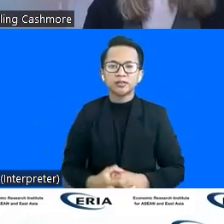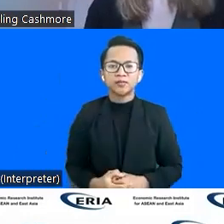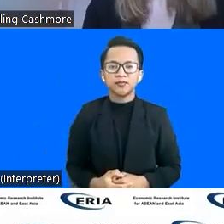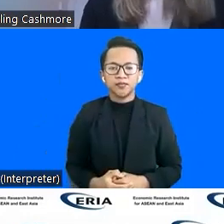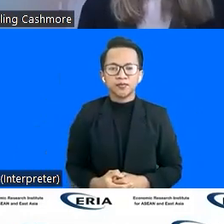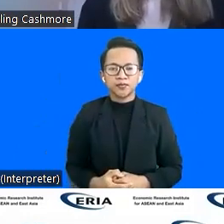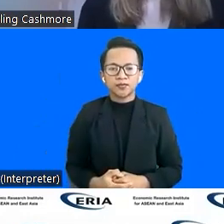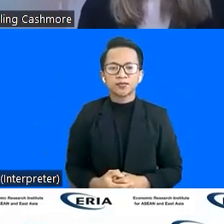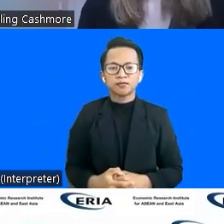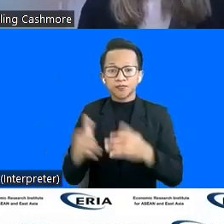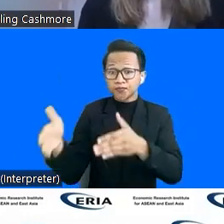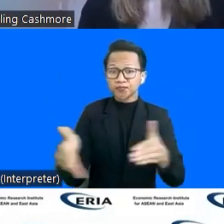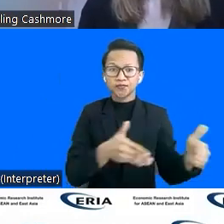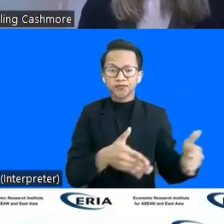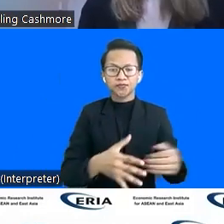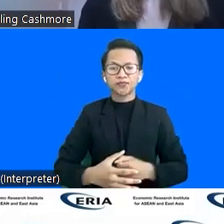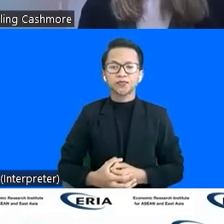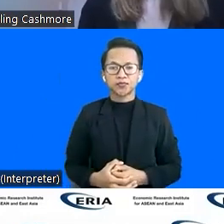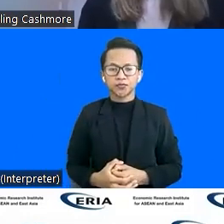Just the next slide, if possible.